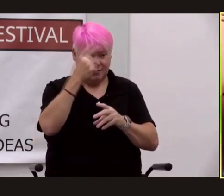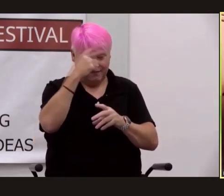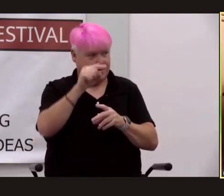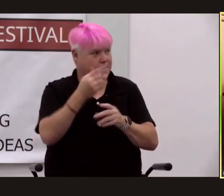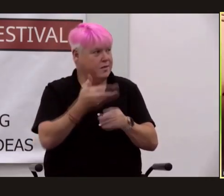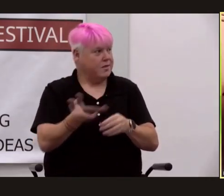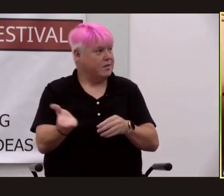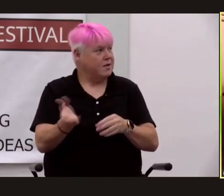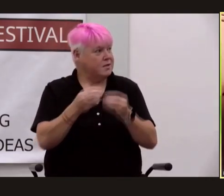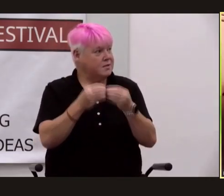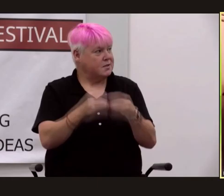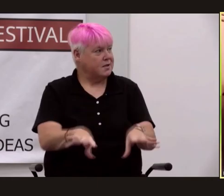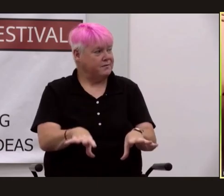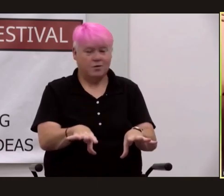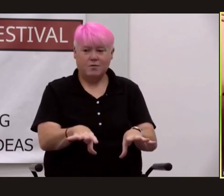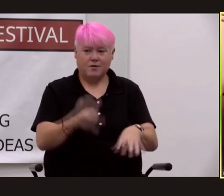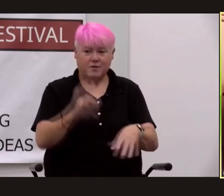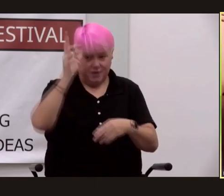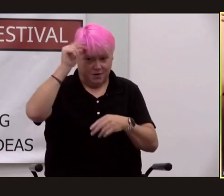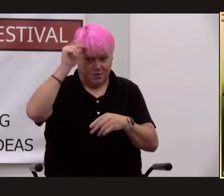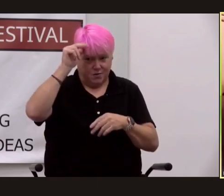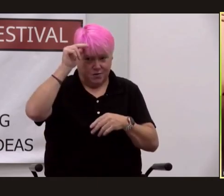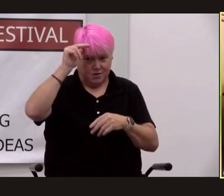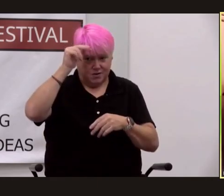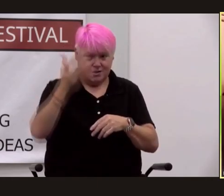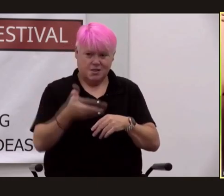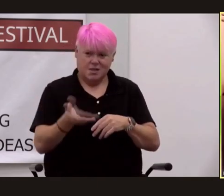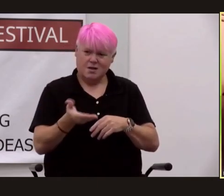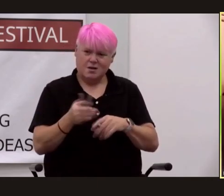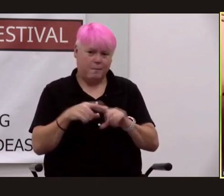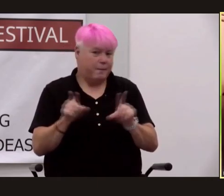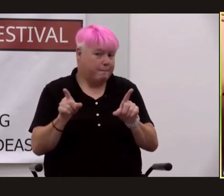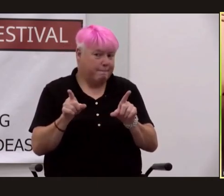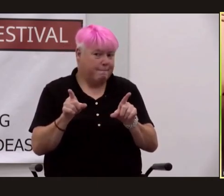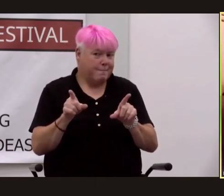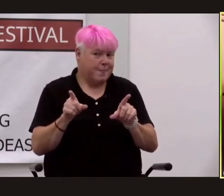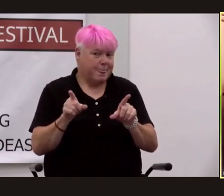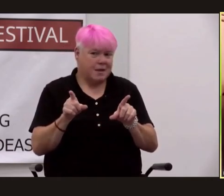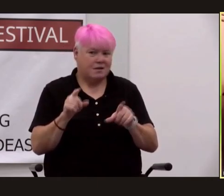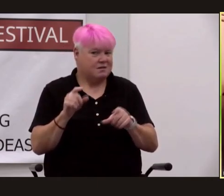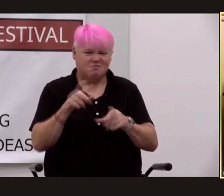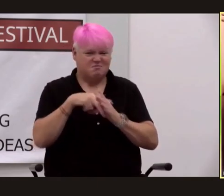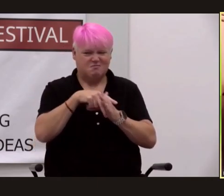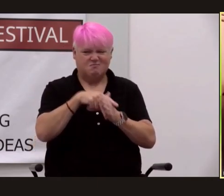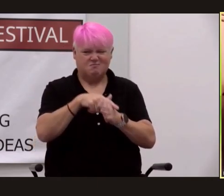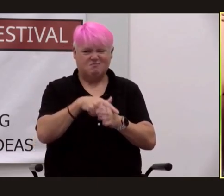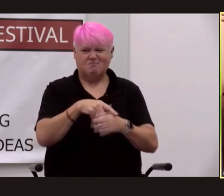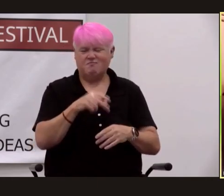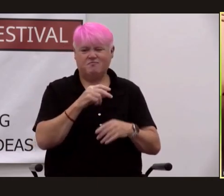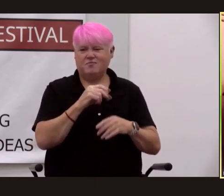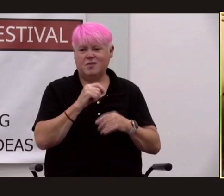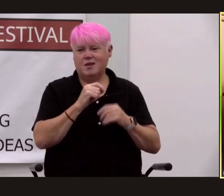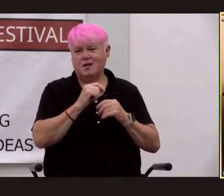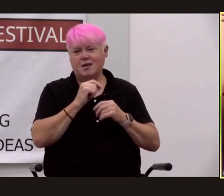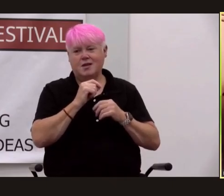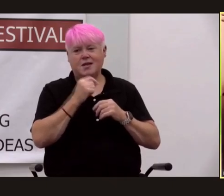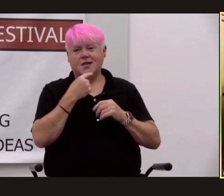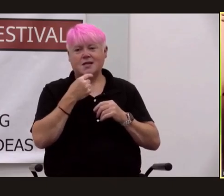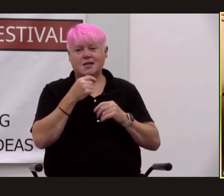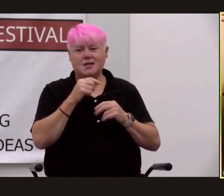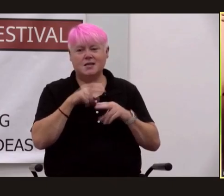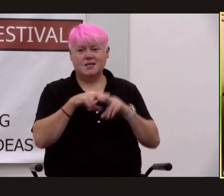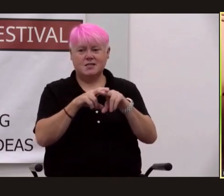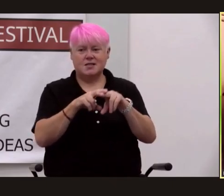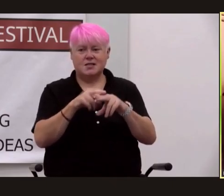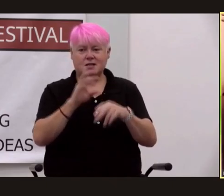there were horses for rent here but oppie and kitty both claimed riders each had their own he saddled up chico